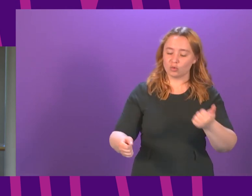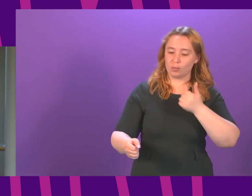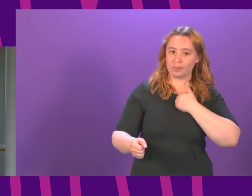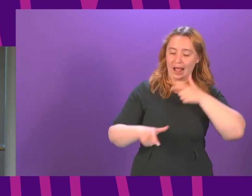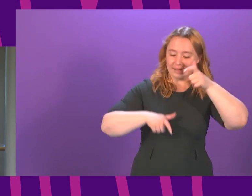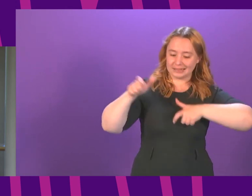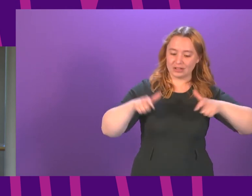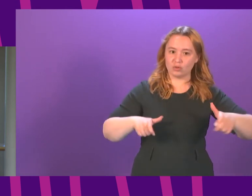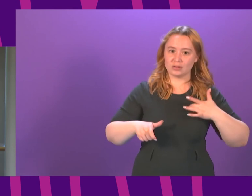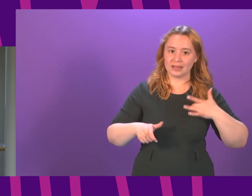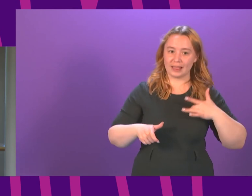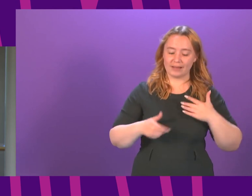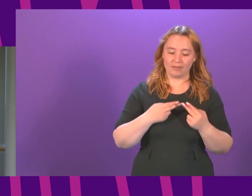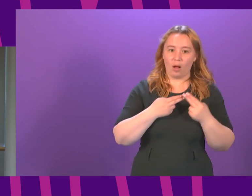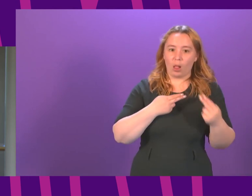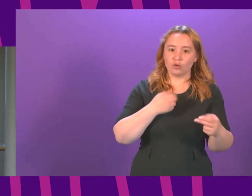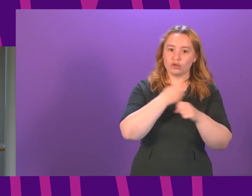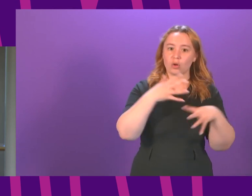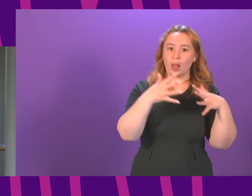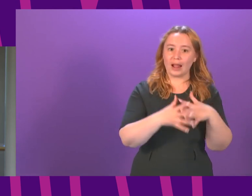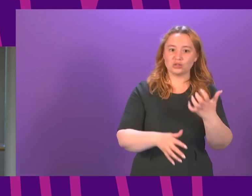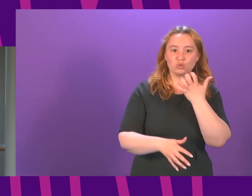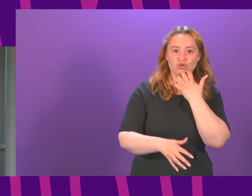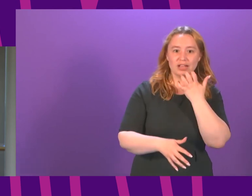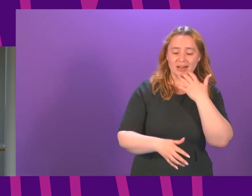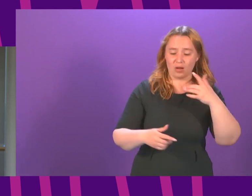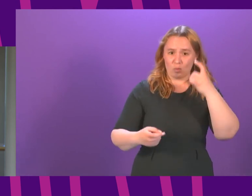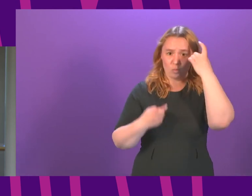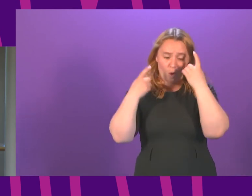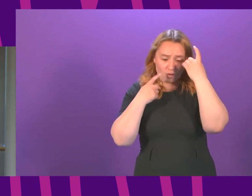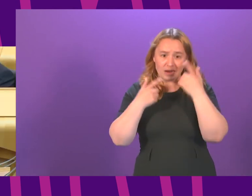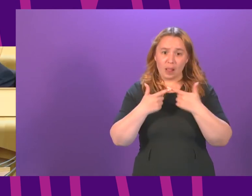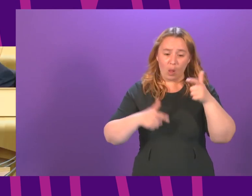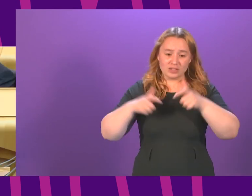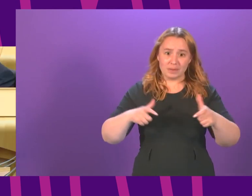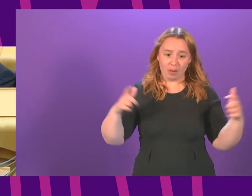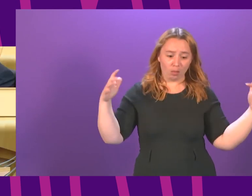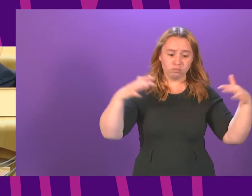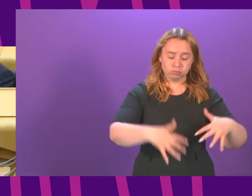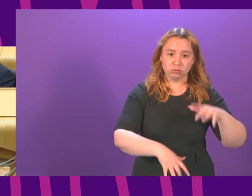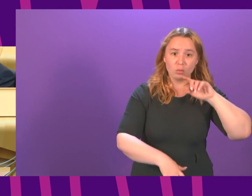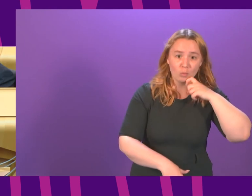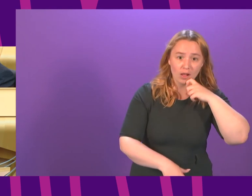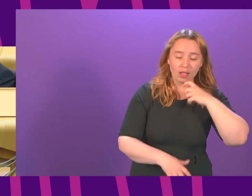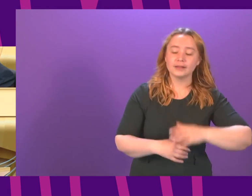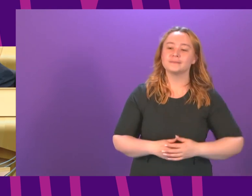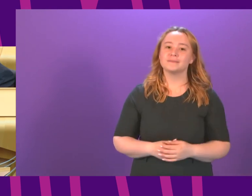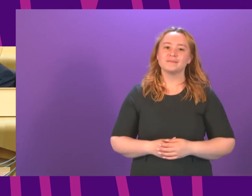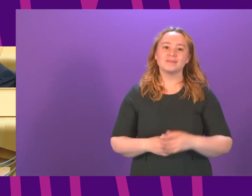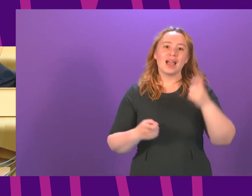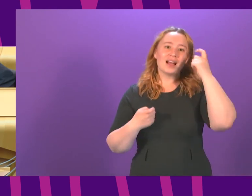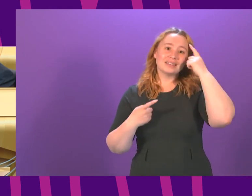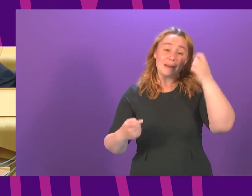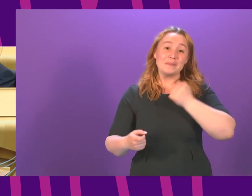and are a bit nervous about so many people coming into the area first minister well I can understand people's nervousness my